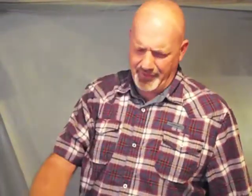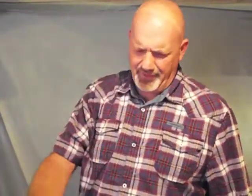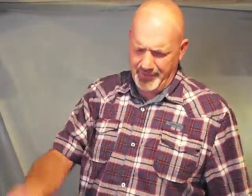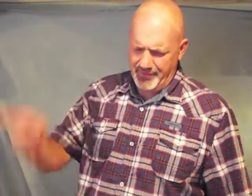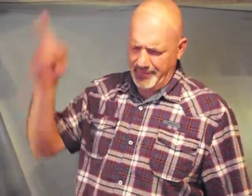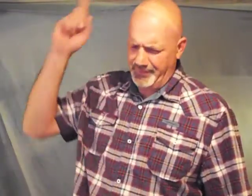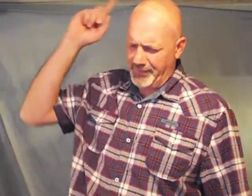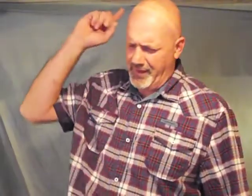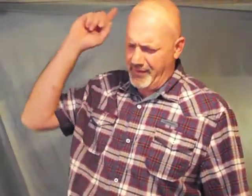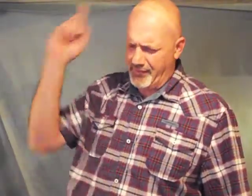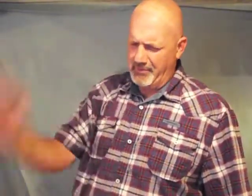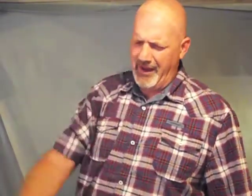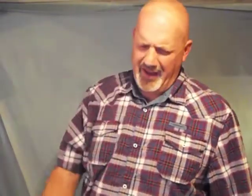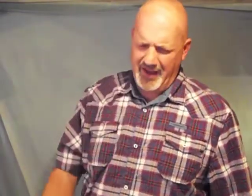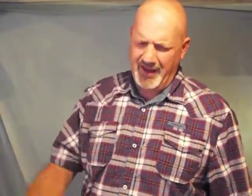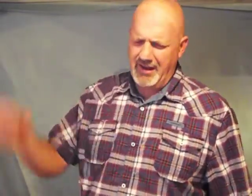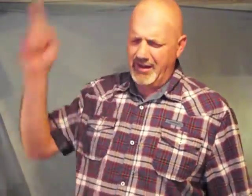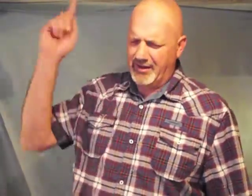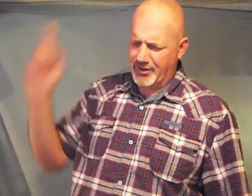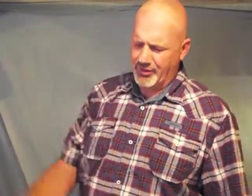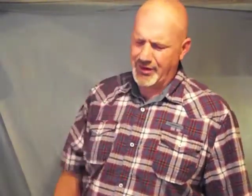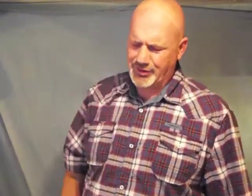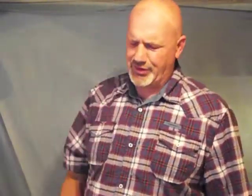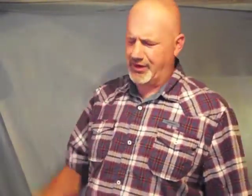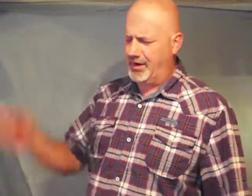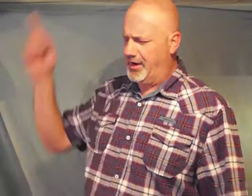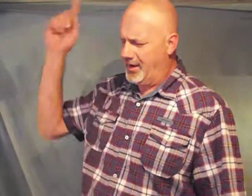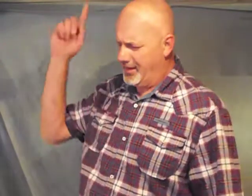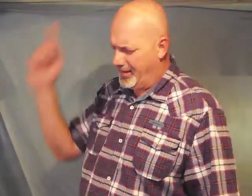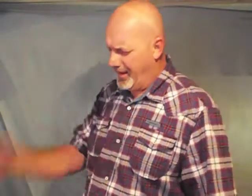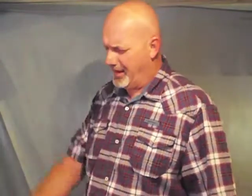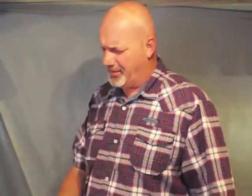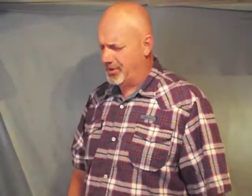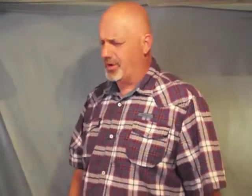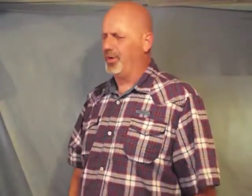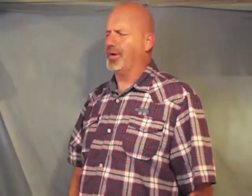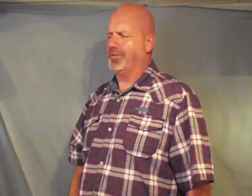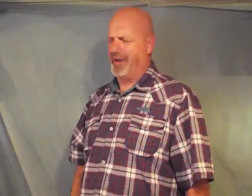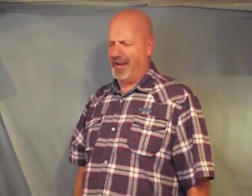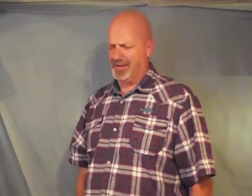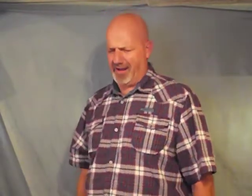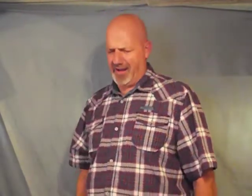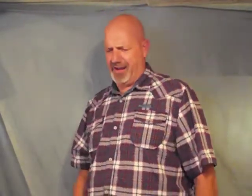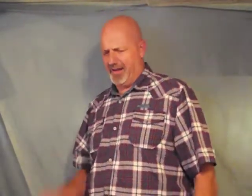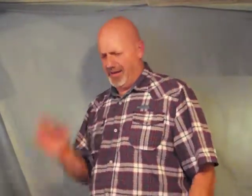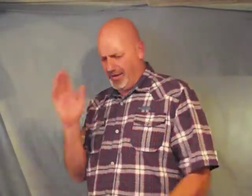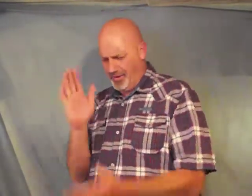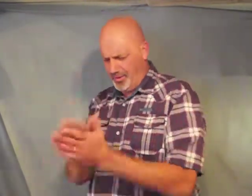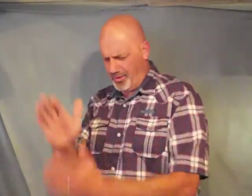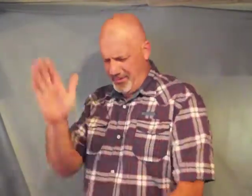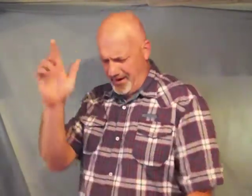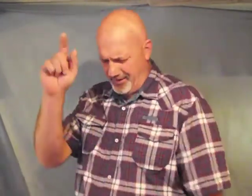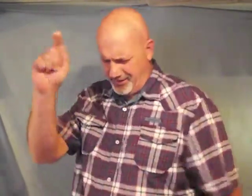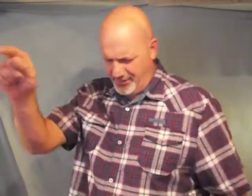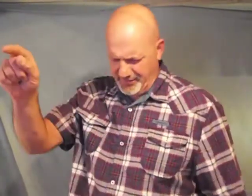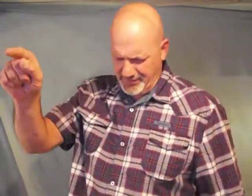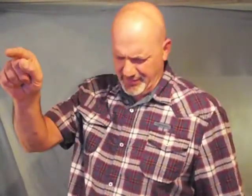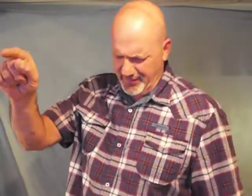from any Christian that glorifies God you are bound in Jesus name